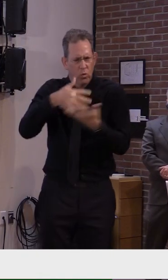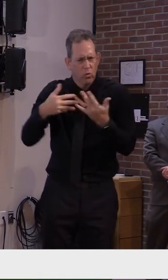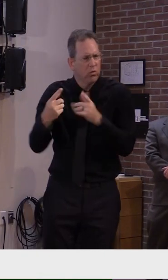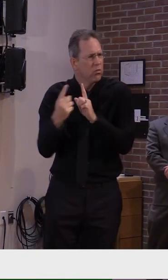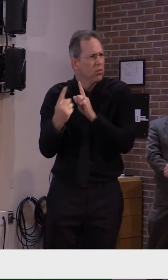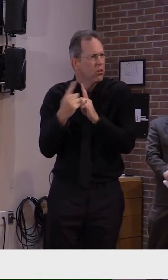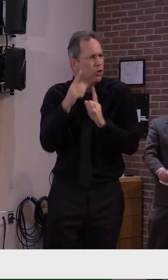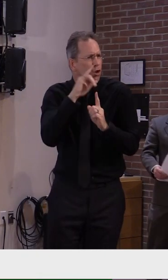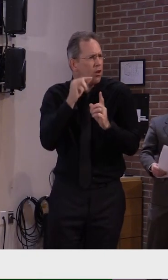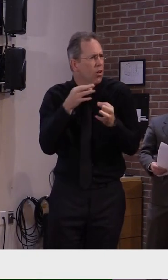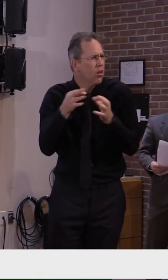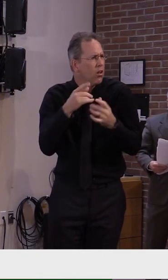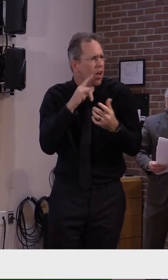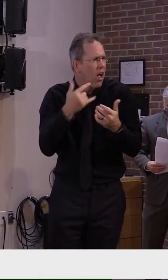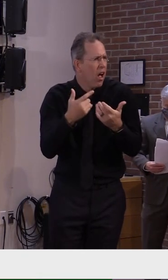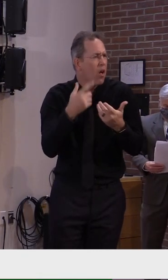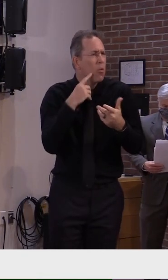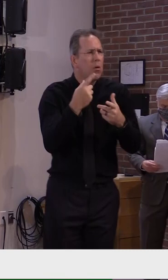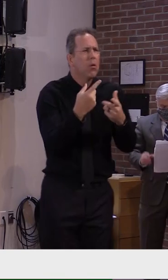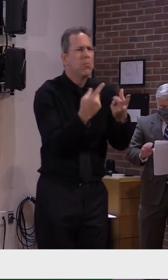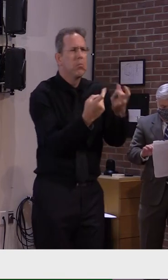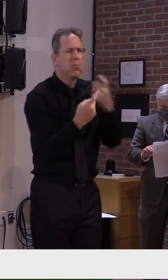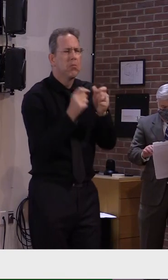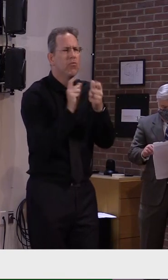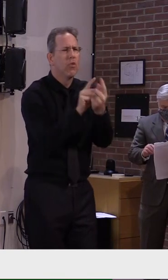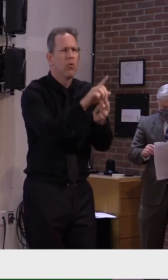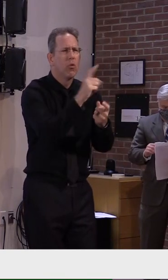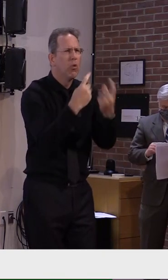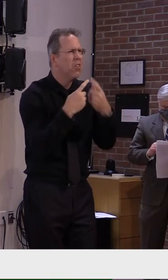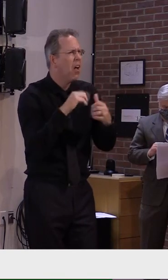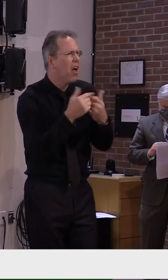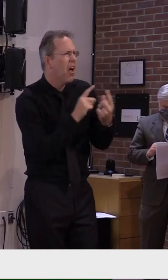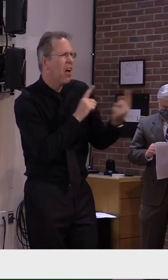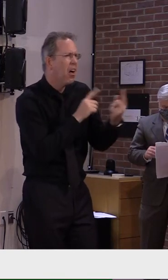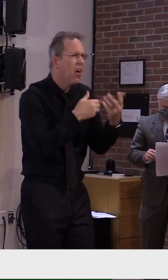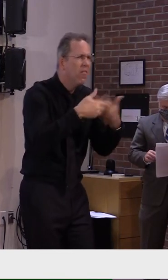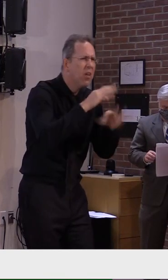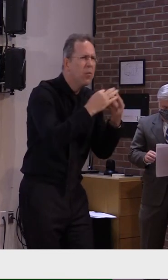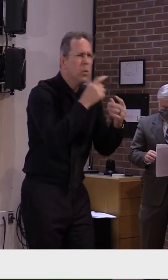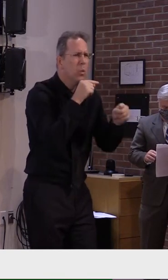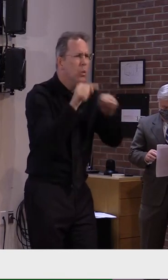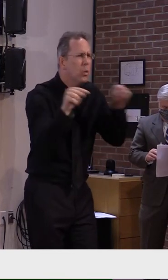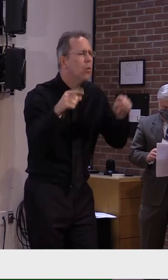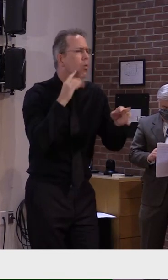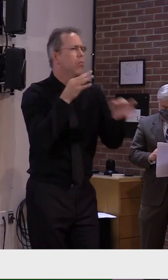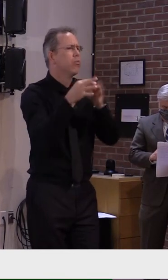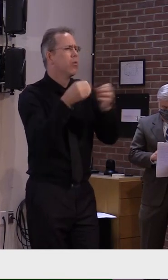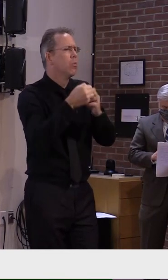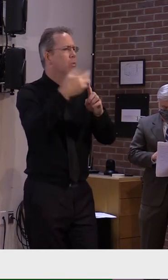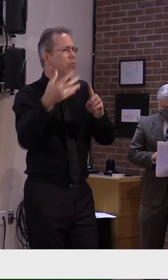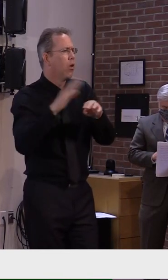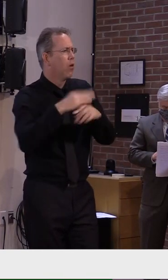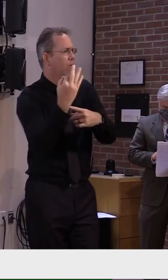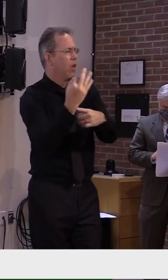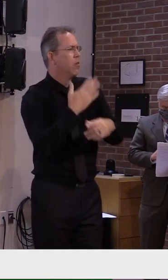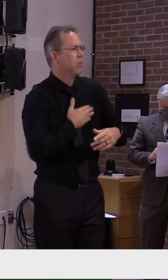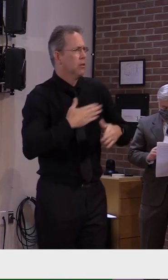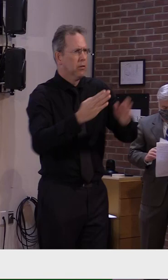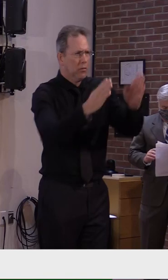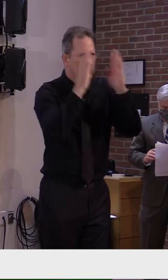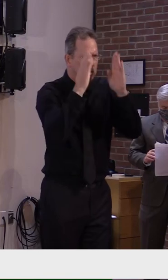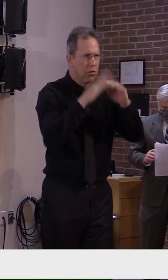to help folks understand what we need from them. So stay tuned on that. They'll be coming by the end of the week.